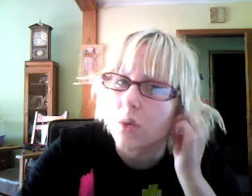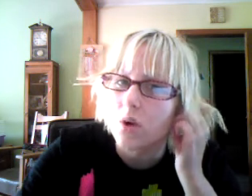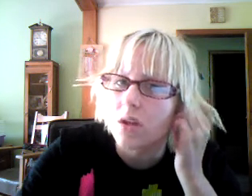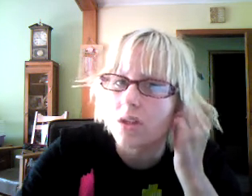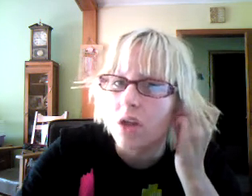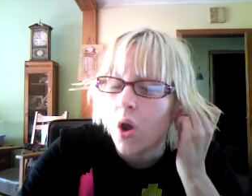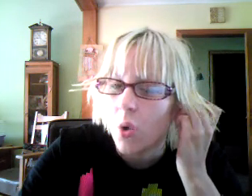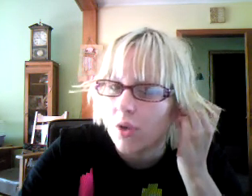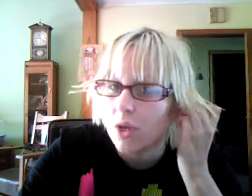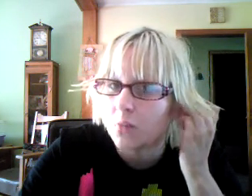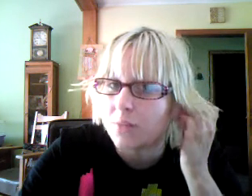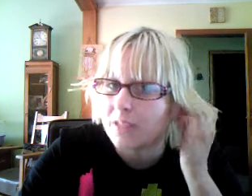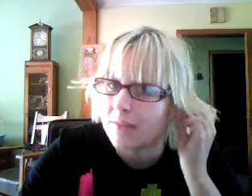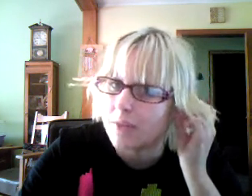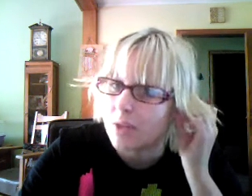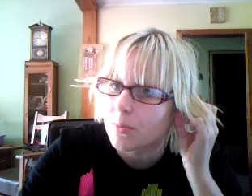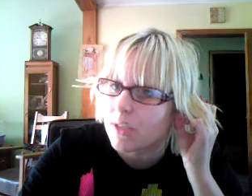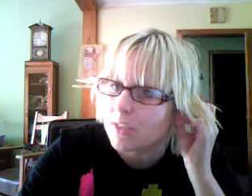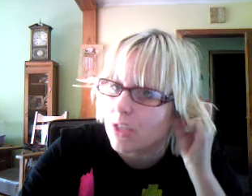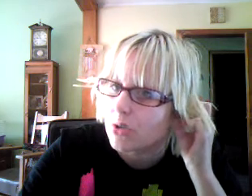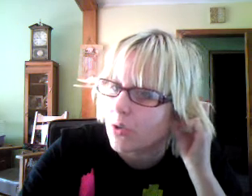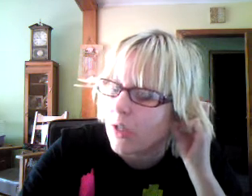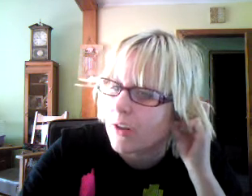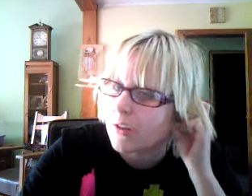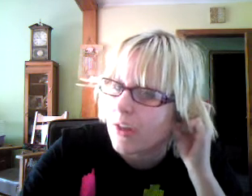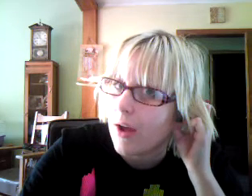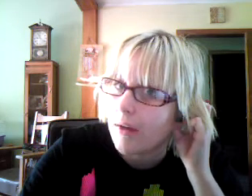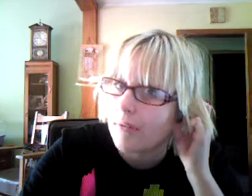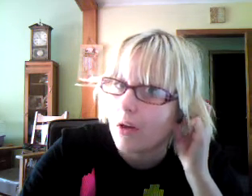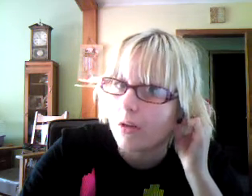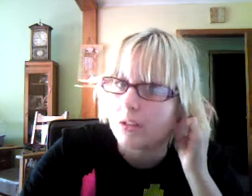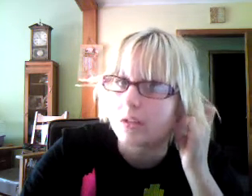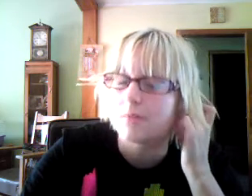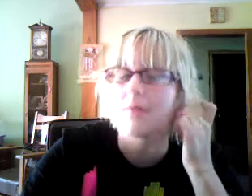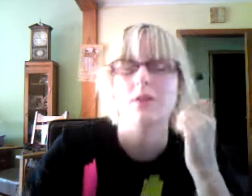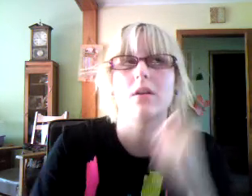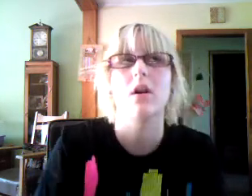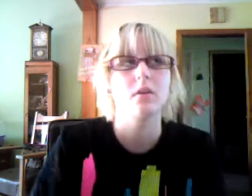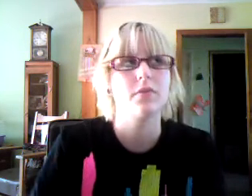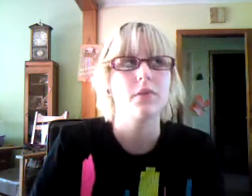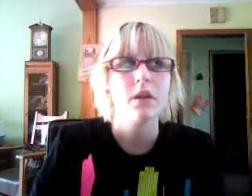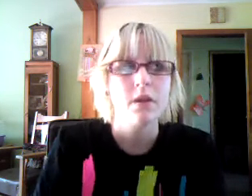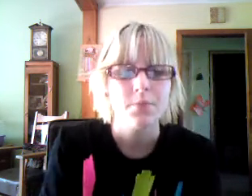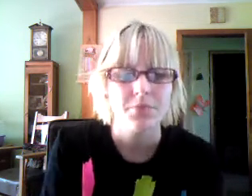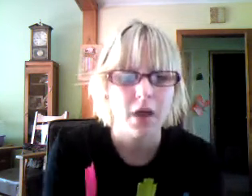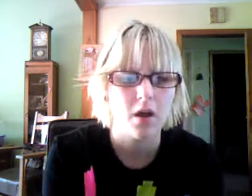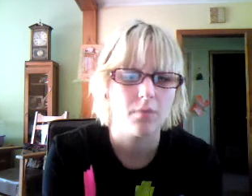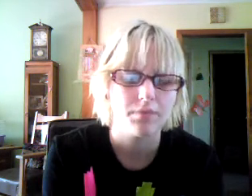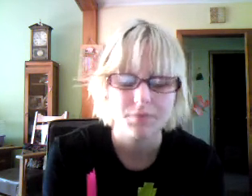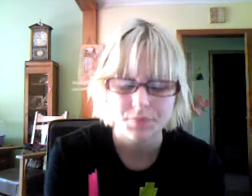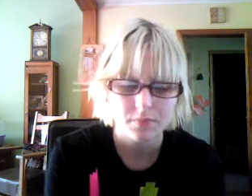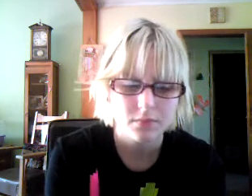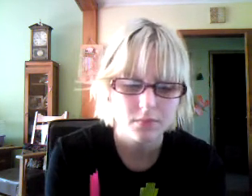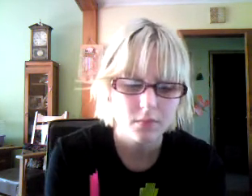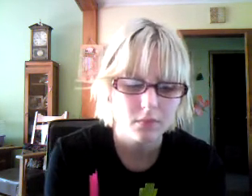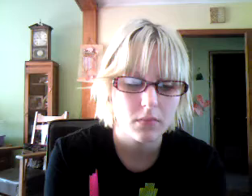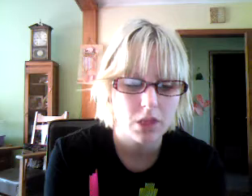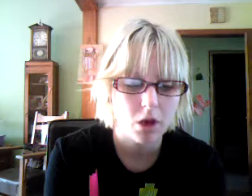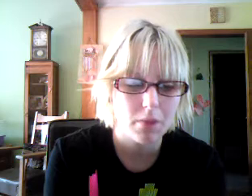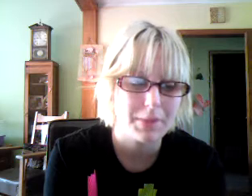want or they don't believe that they're bisexual and they have the constant fear of, um, you know, maybe